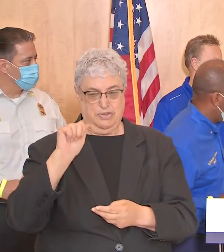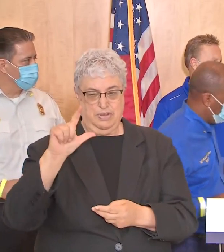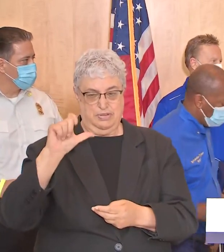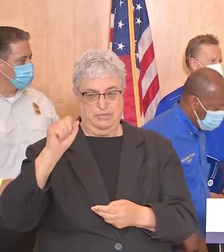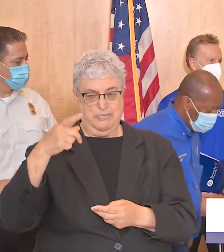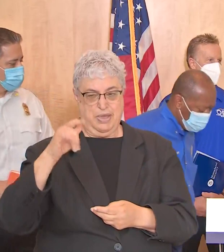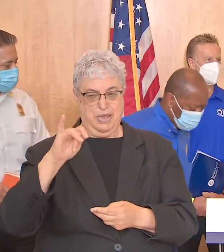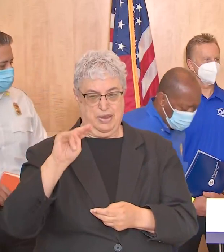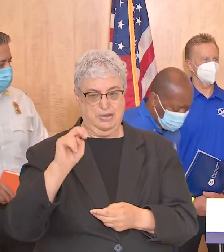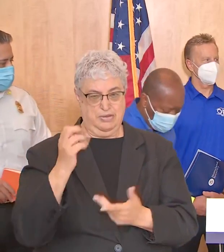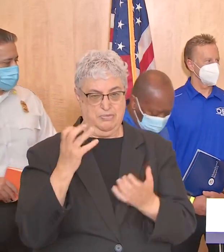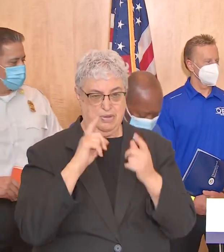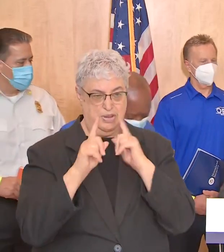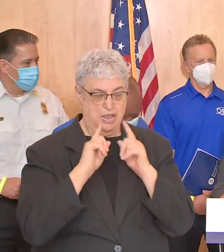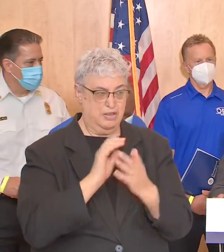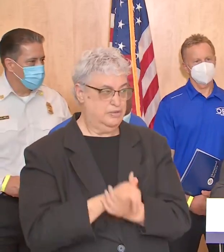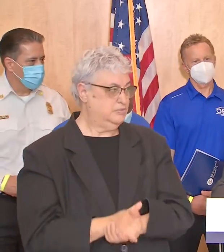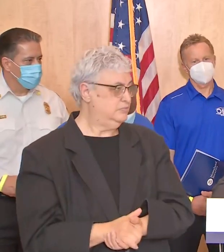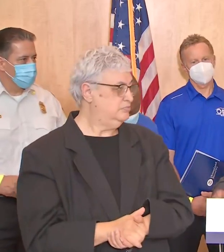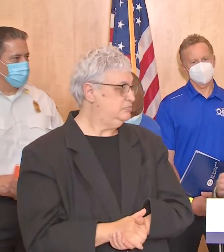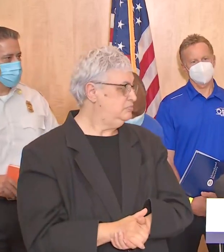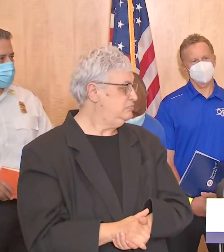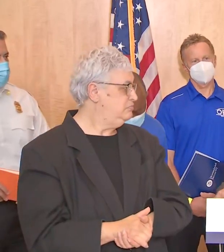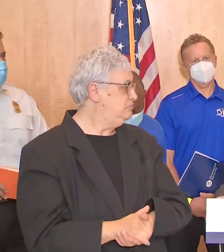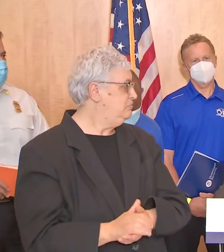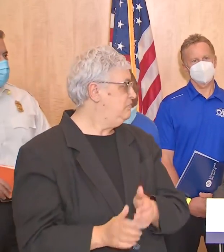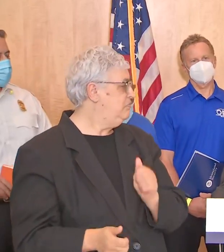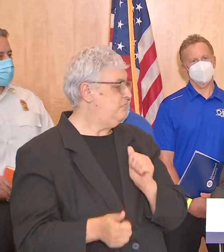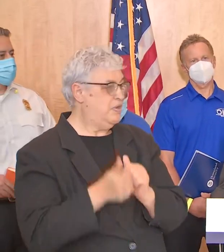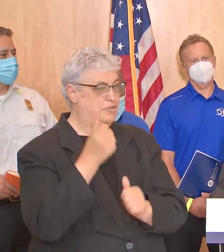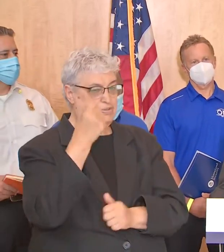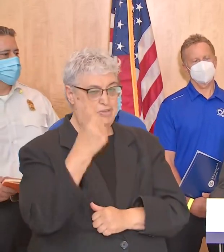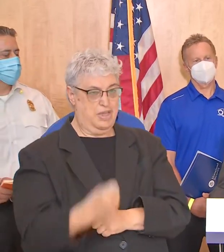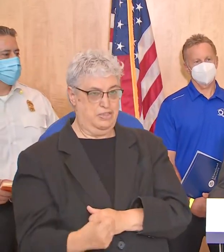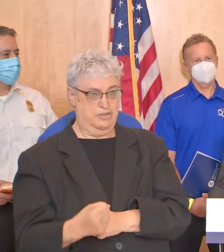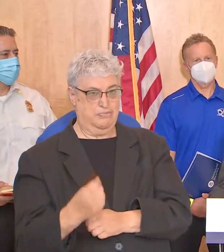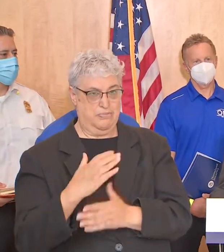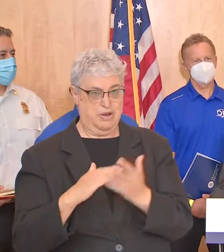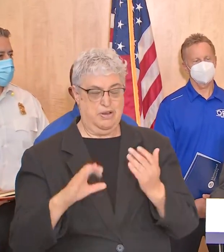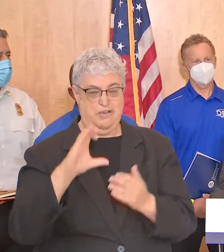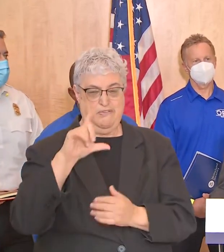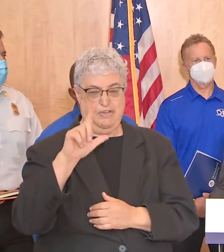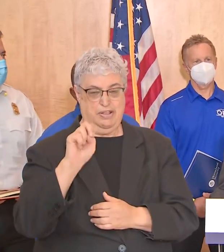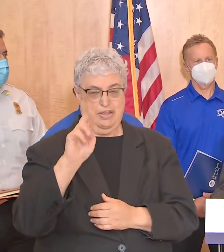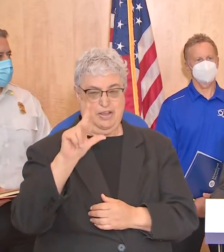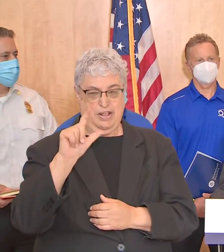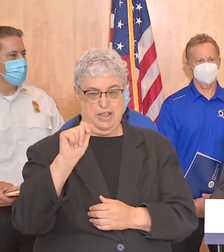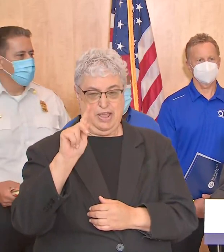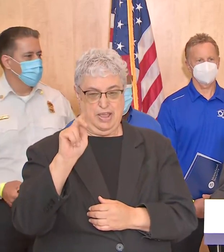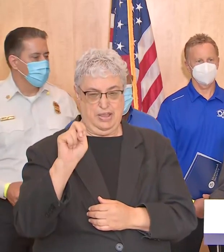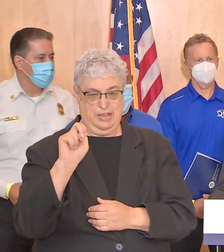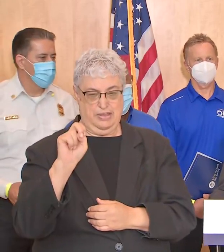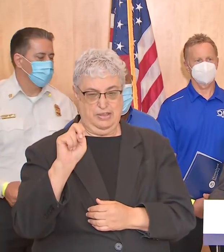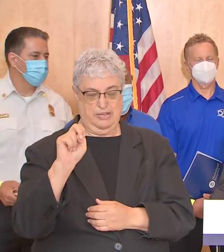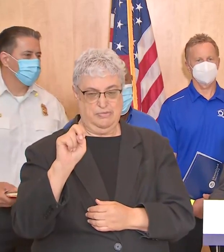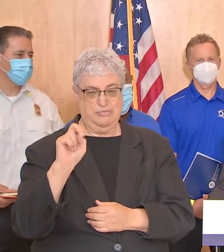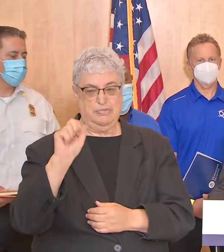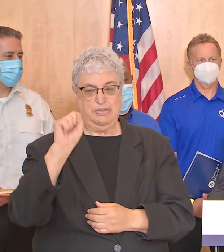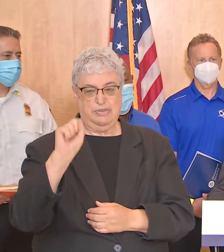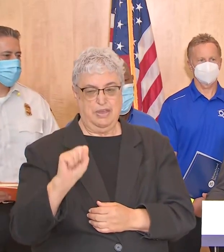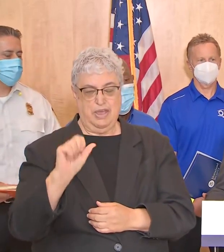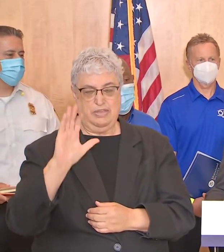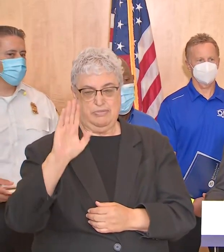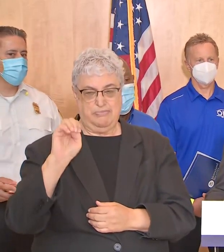speak yes sir the the most southern part of the city of houston is the clear lake area in the south belt ellington area we